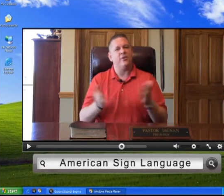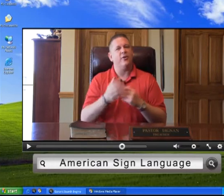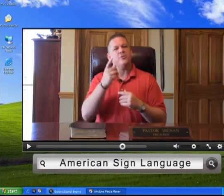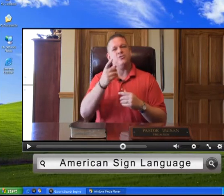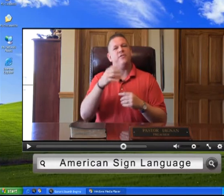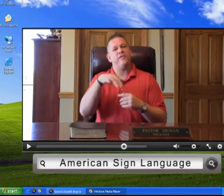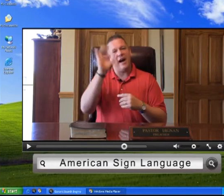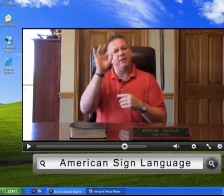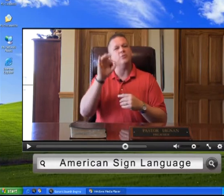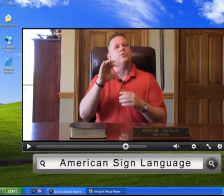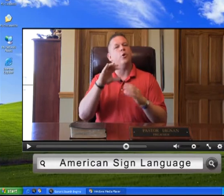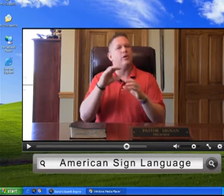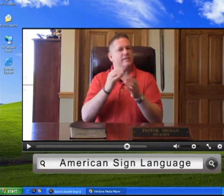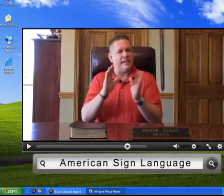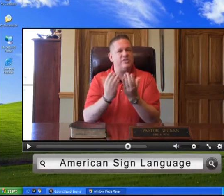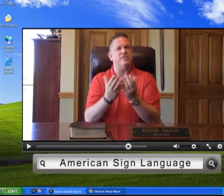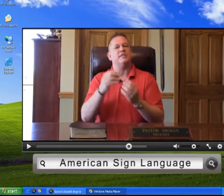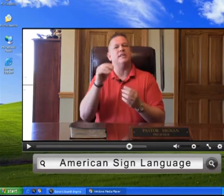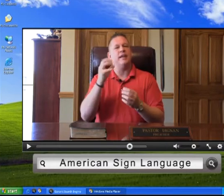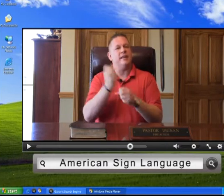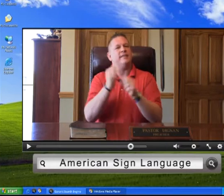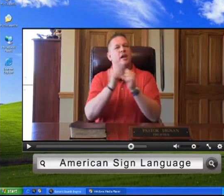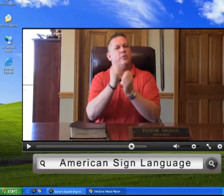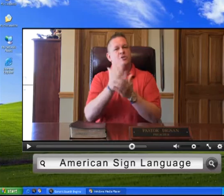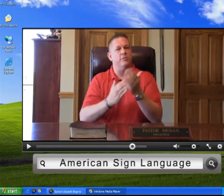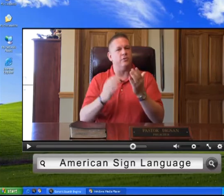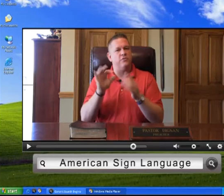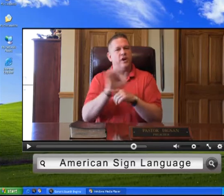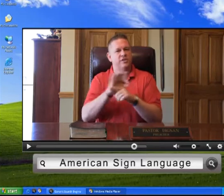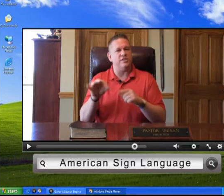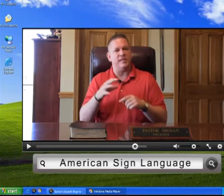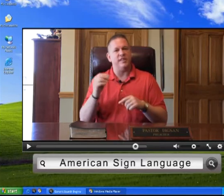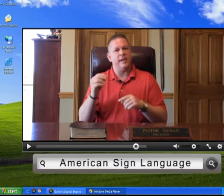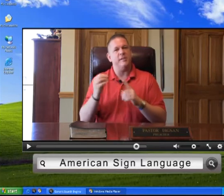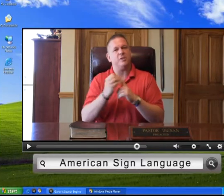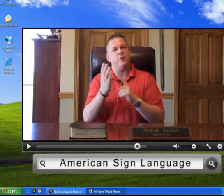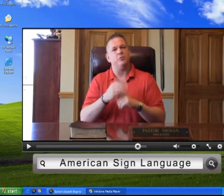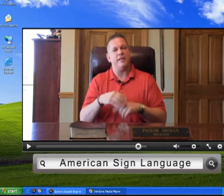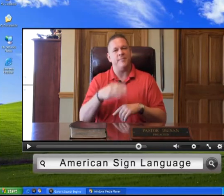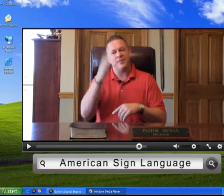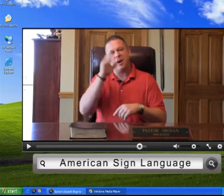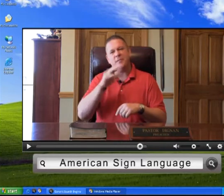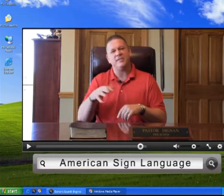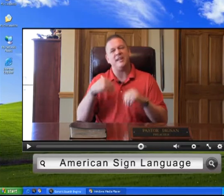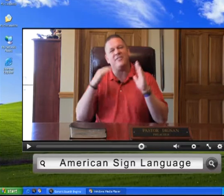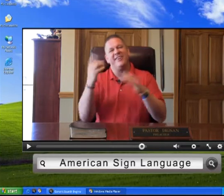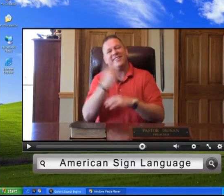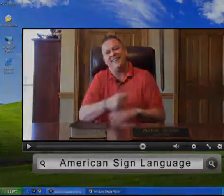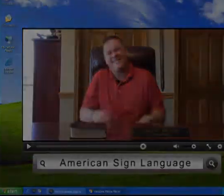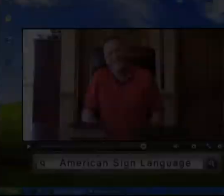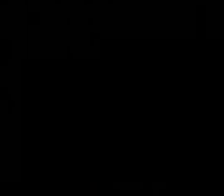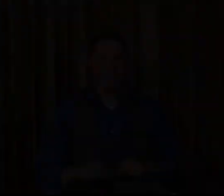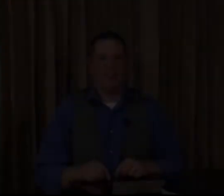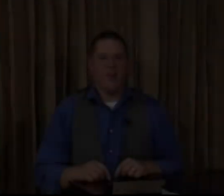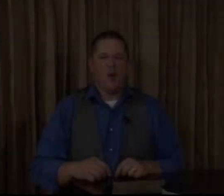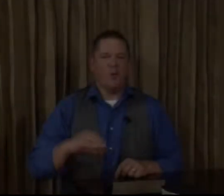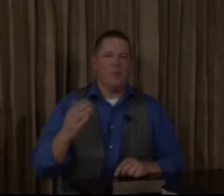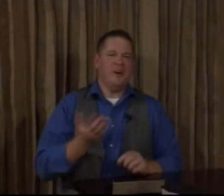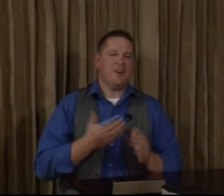encourage you to find those organizations and get together with some of those functions and be exposed to that. God bless. Have a great day. Welcome